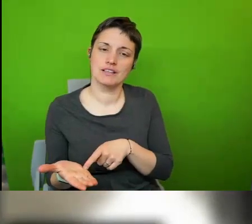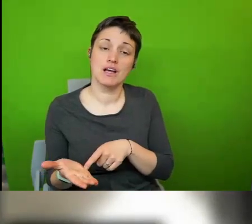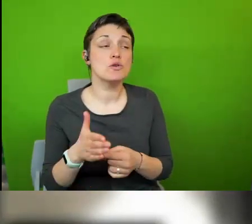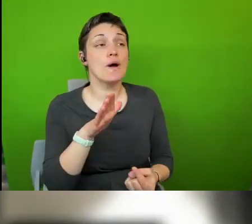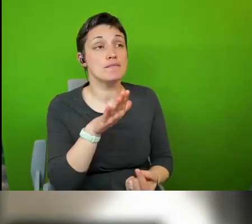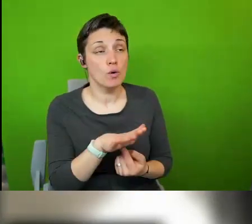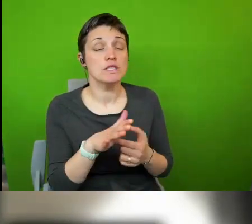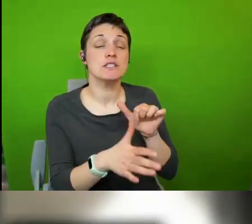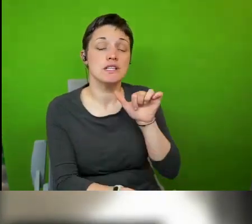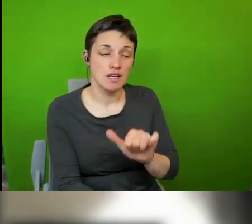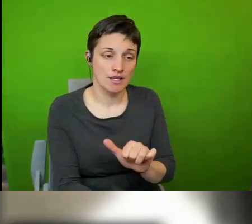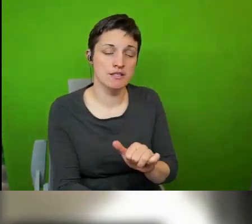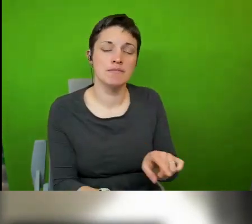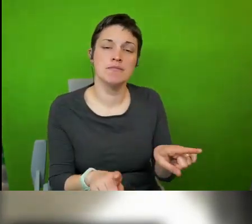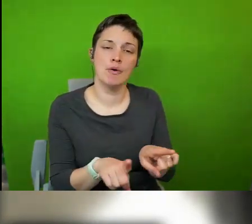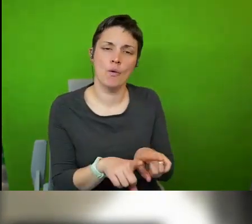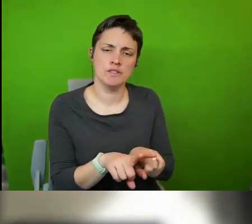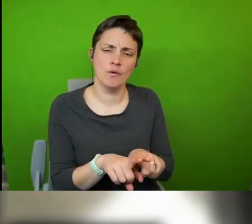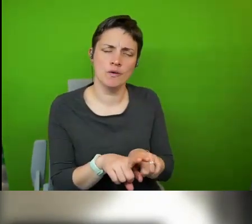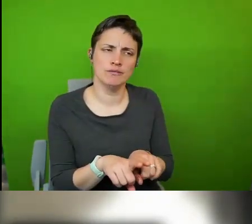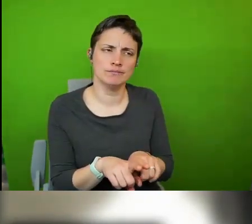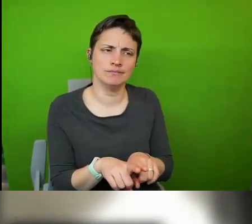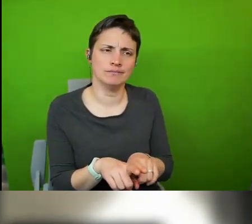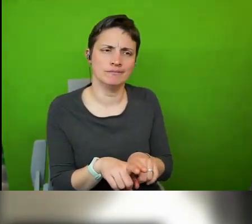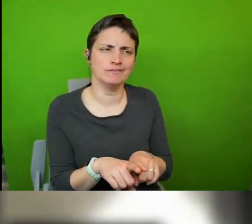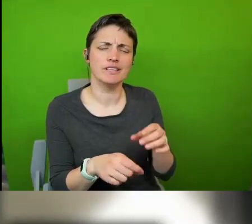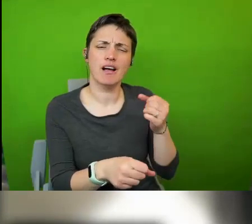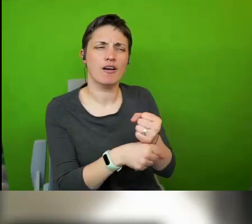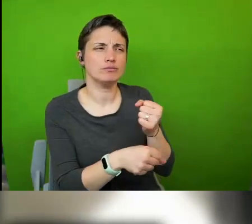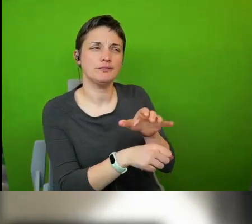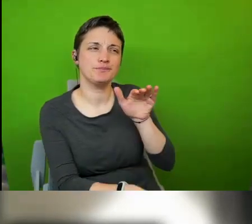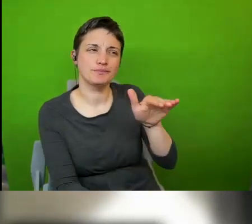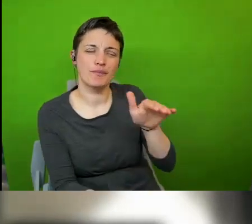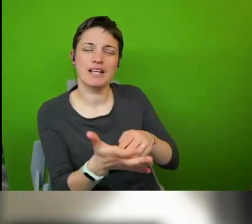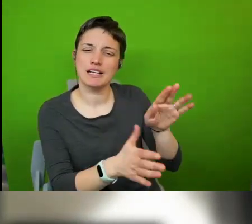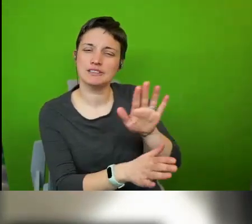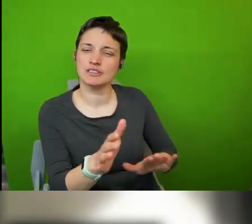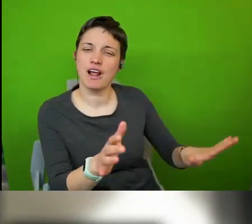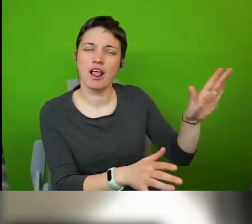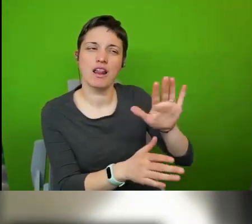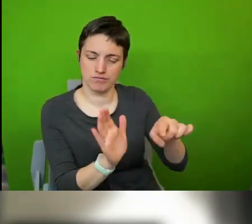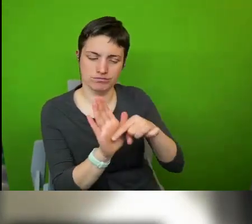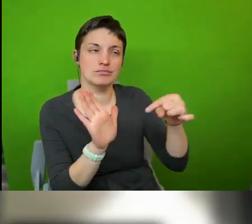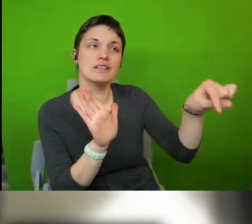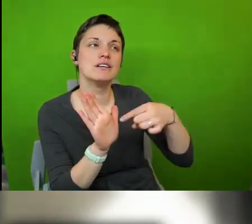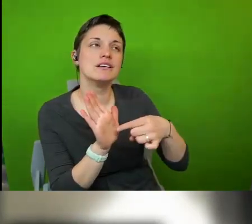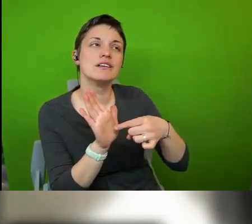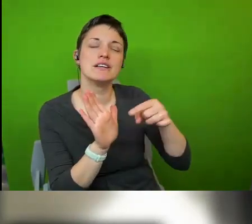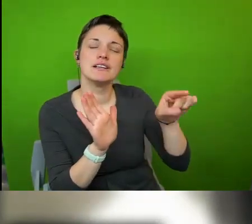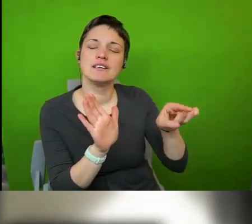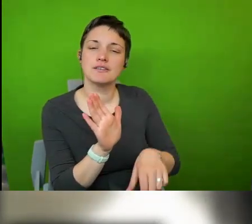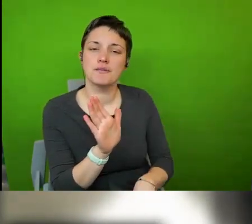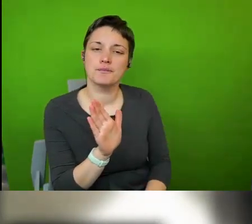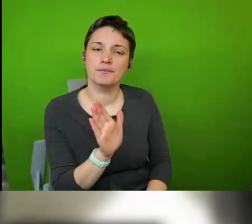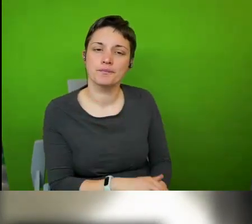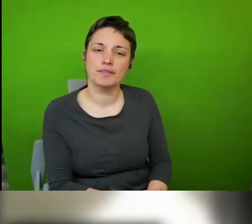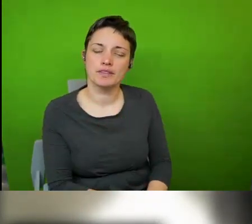importance also holding governments and holding local governments and international governments to account um because by